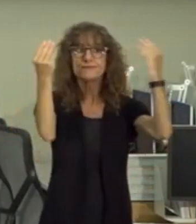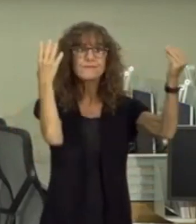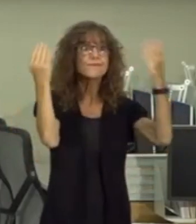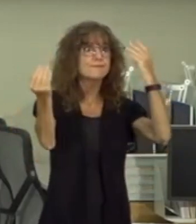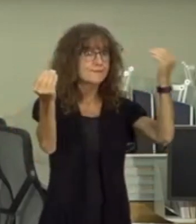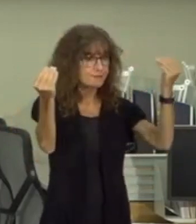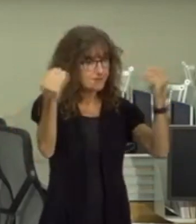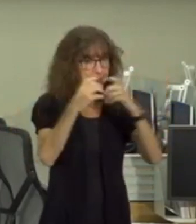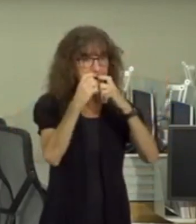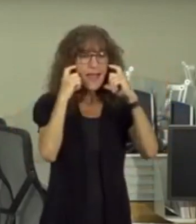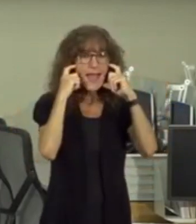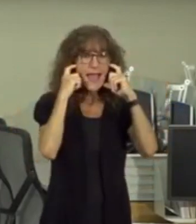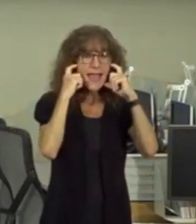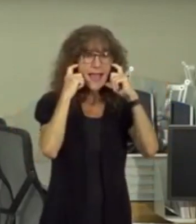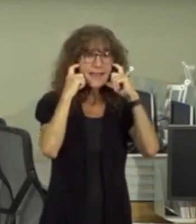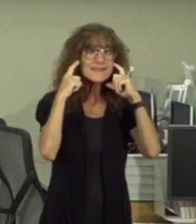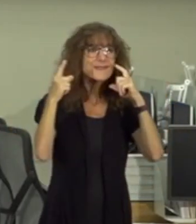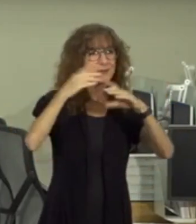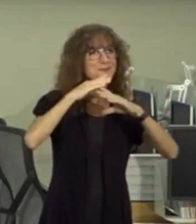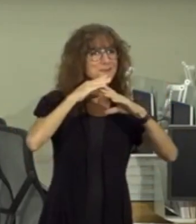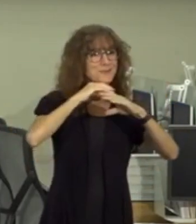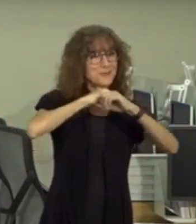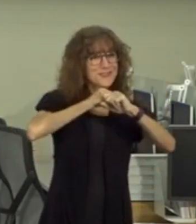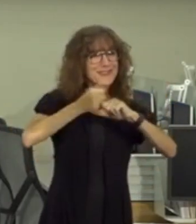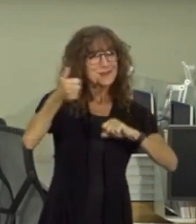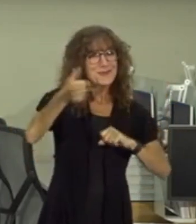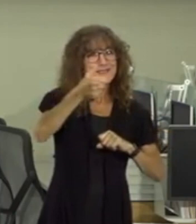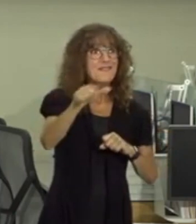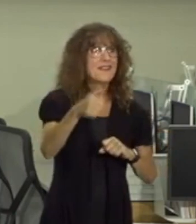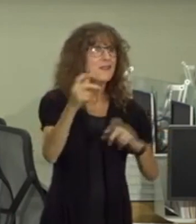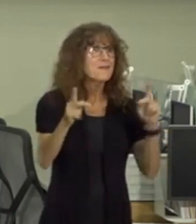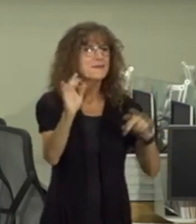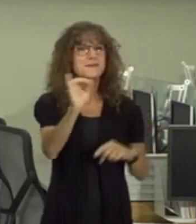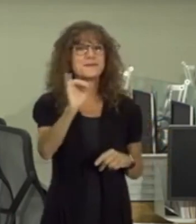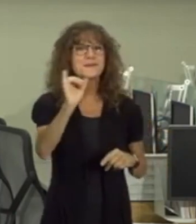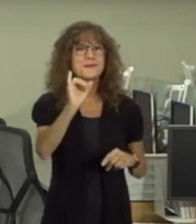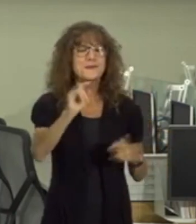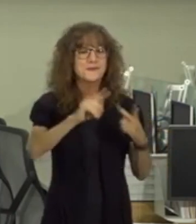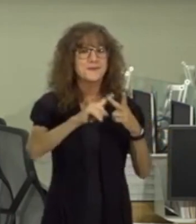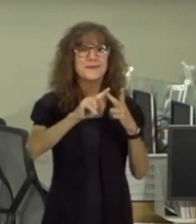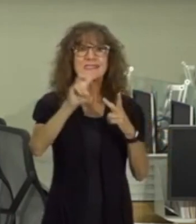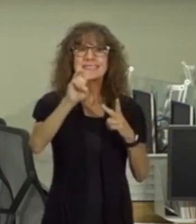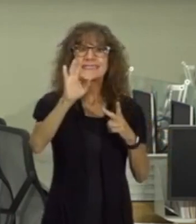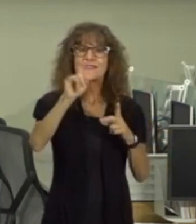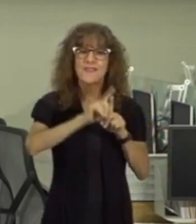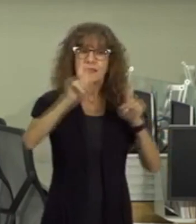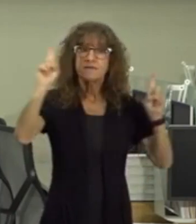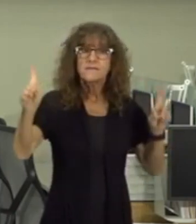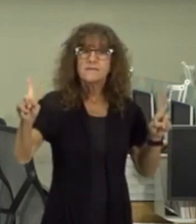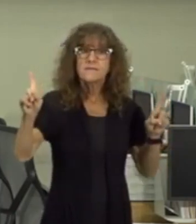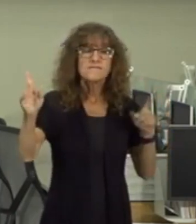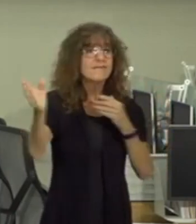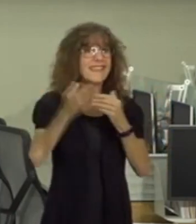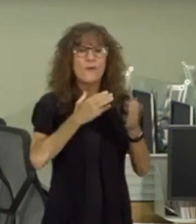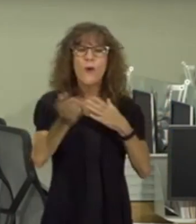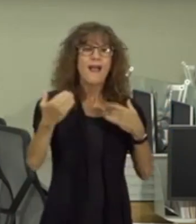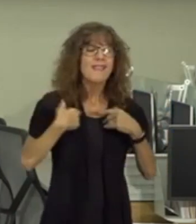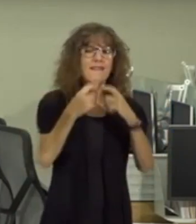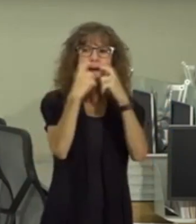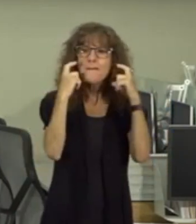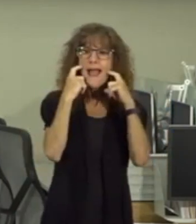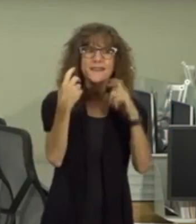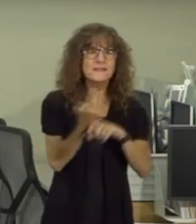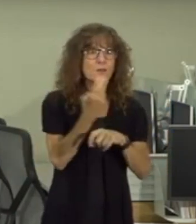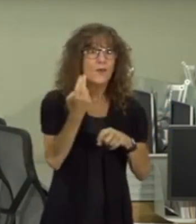you're keeping yourself and everyone else safe stay six feet from others even while you have a mask